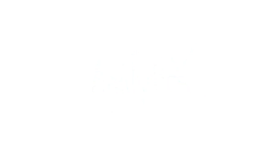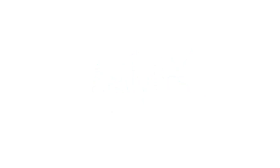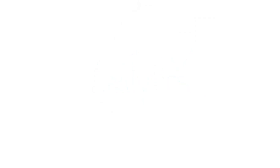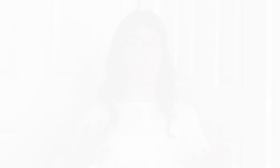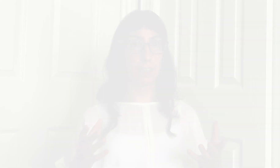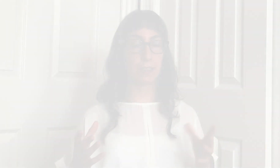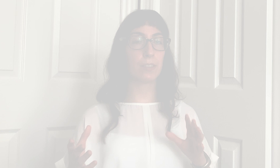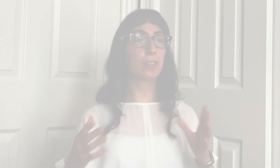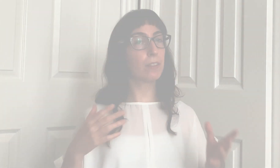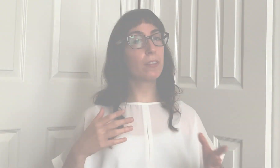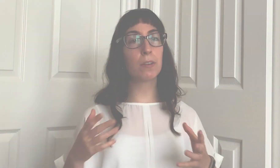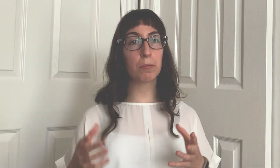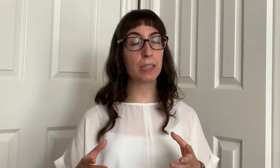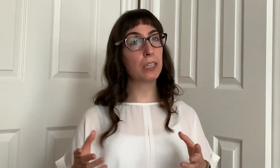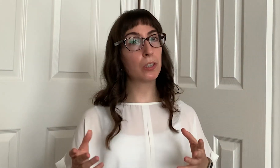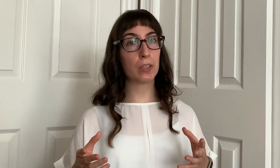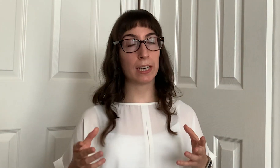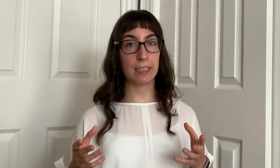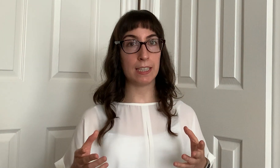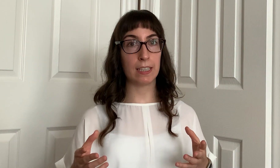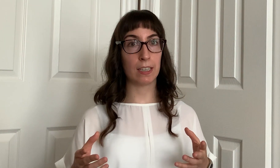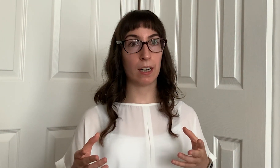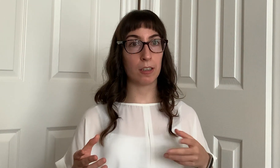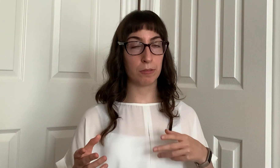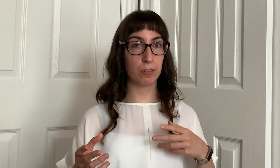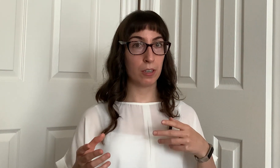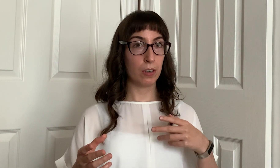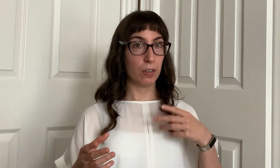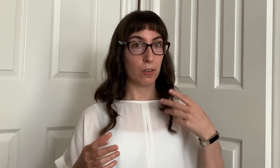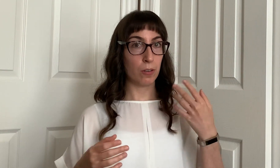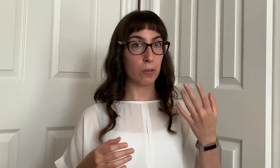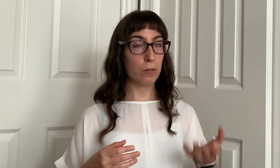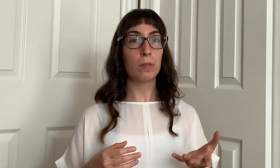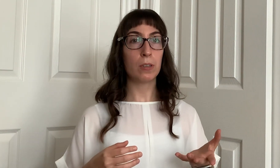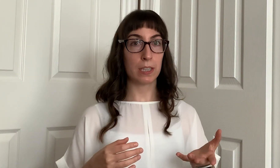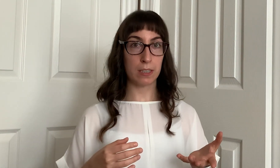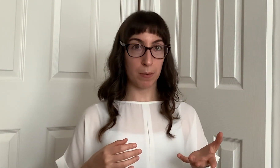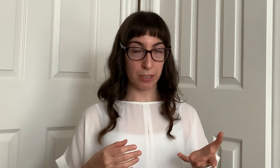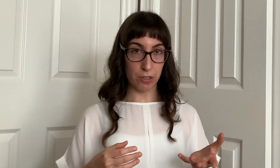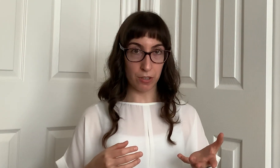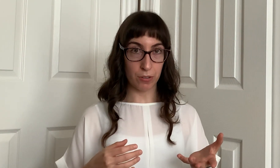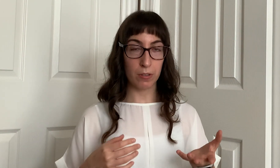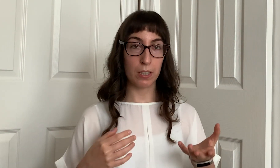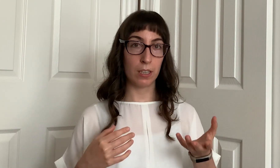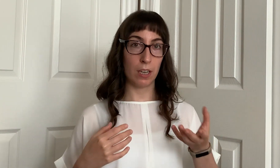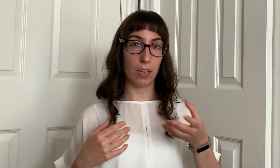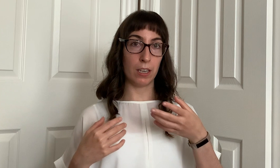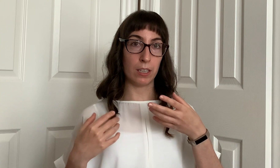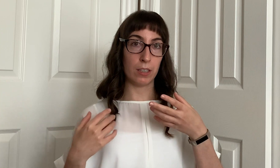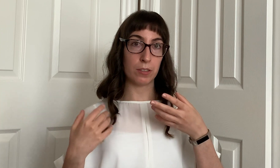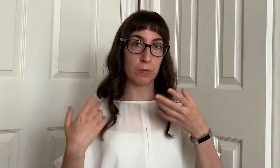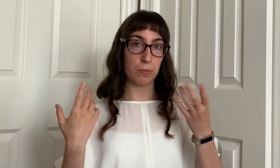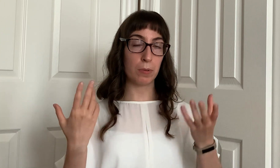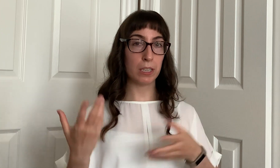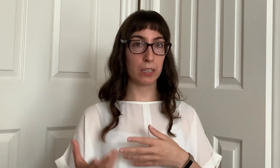analytics it'll give you a really good idea of who is coming to you and what their